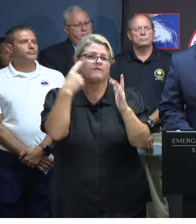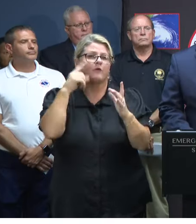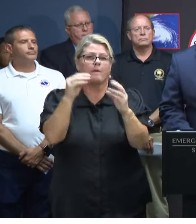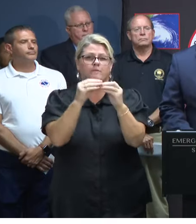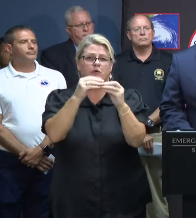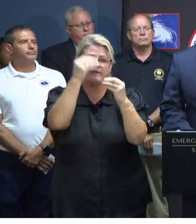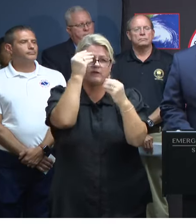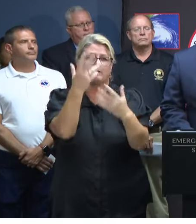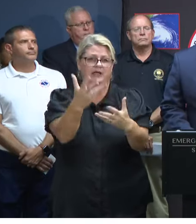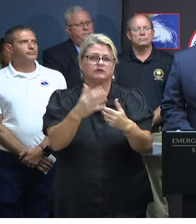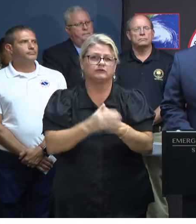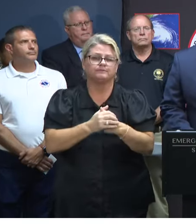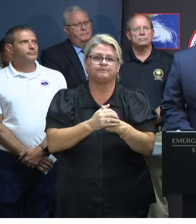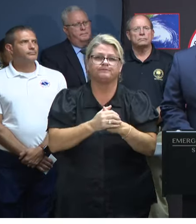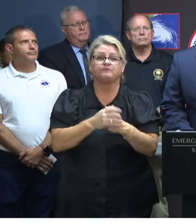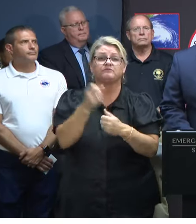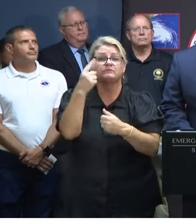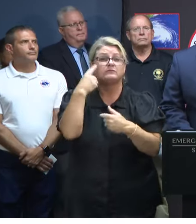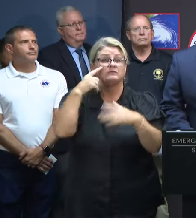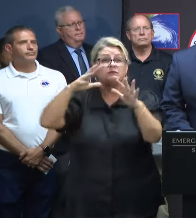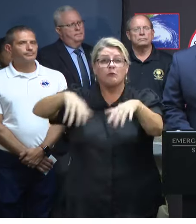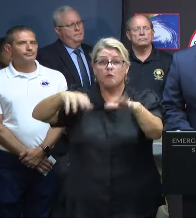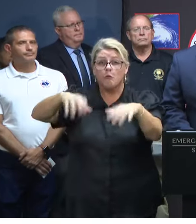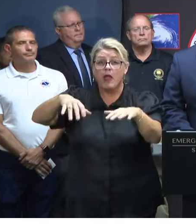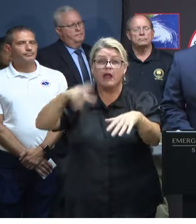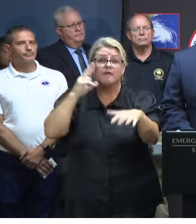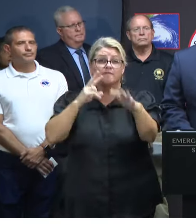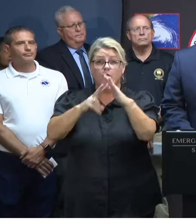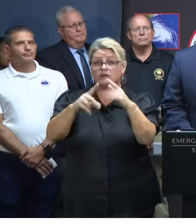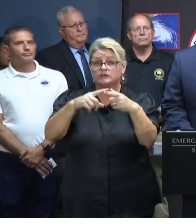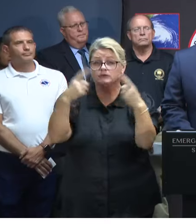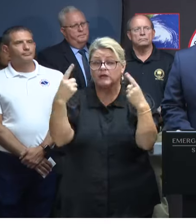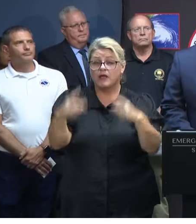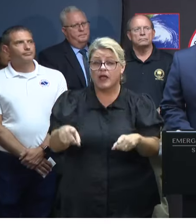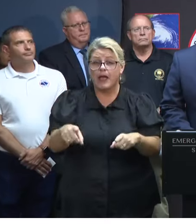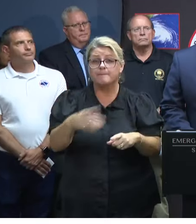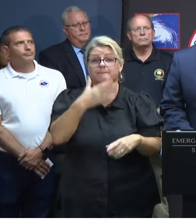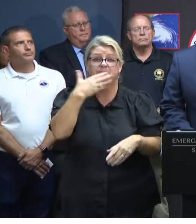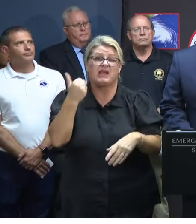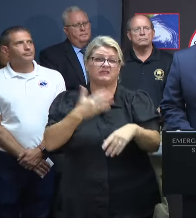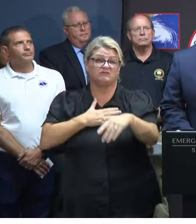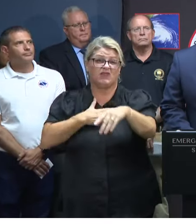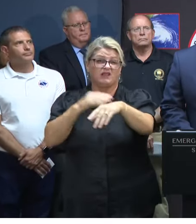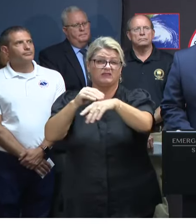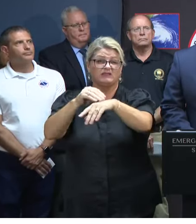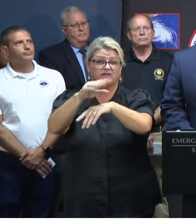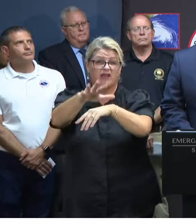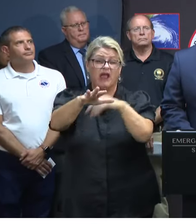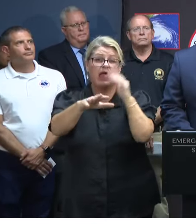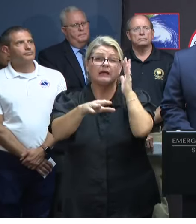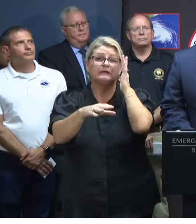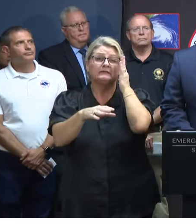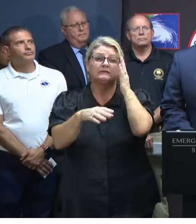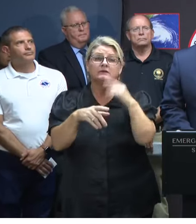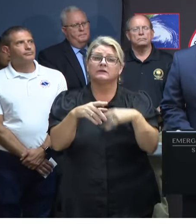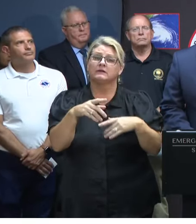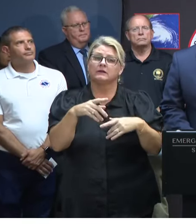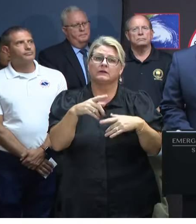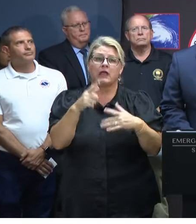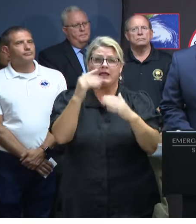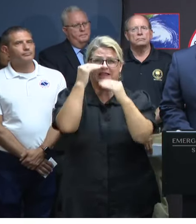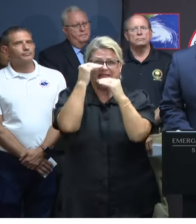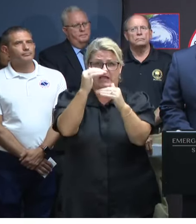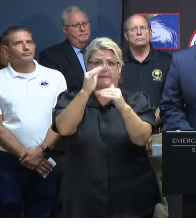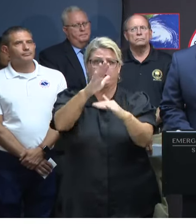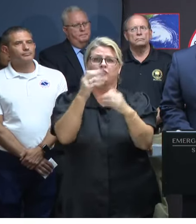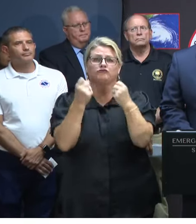rain that is forecasted to come here, the best advice I can give you is to limit the